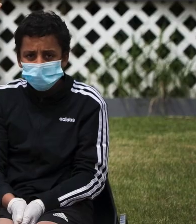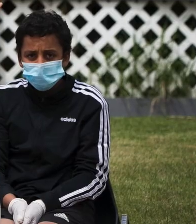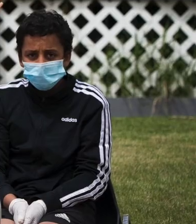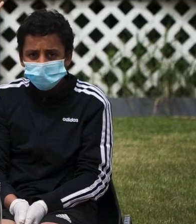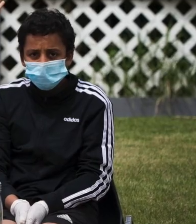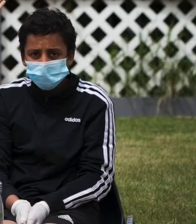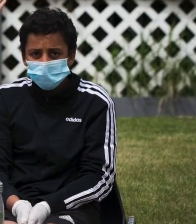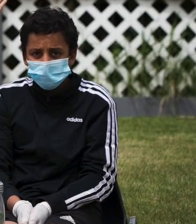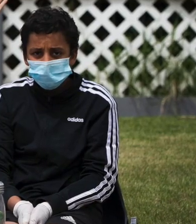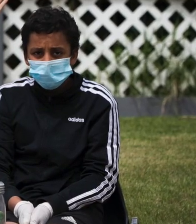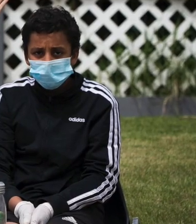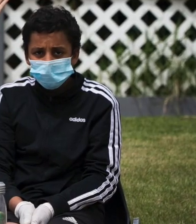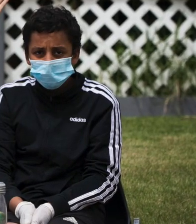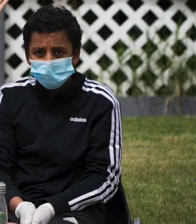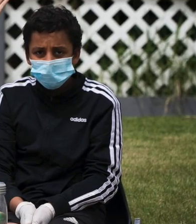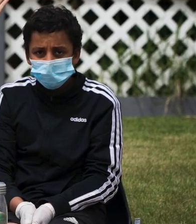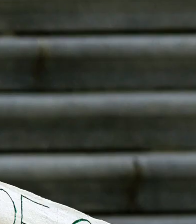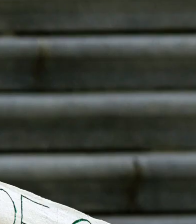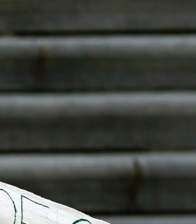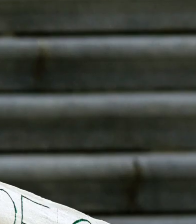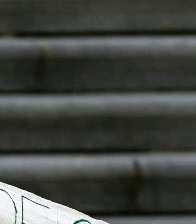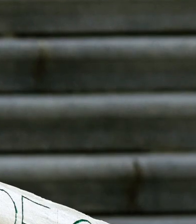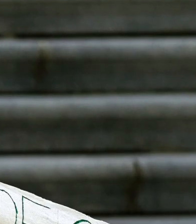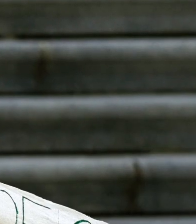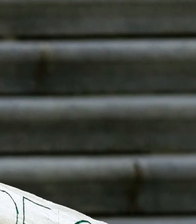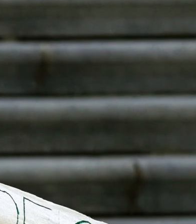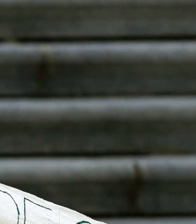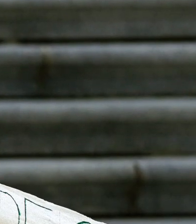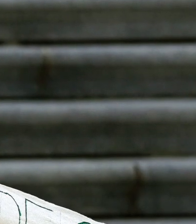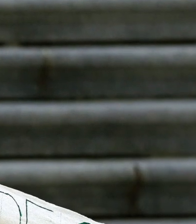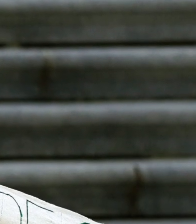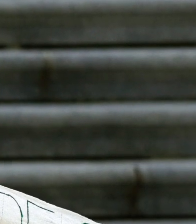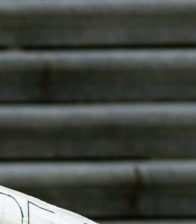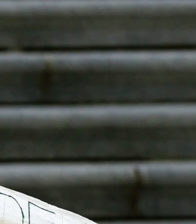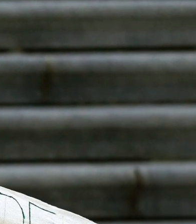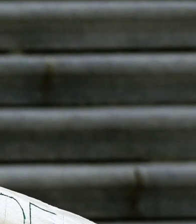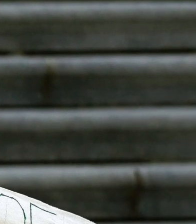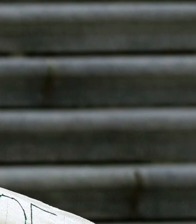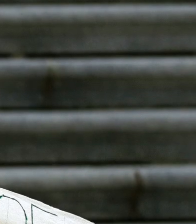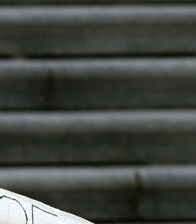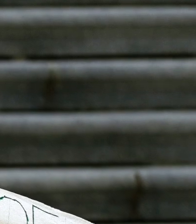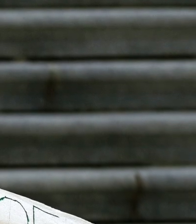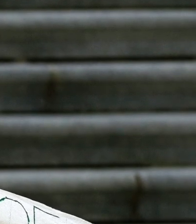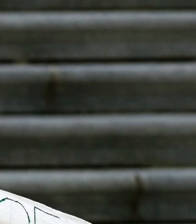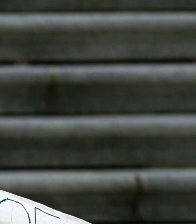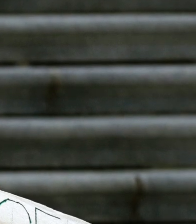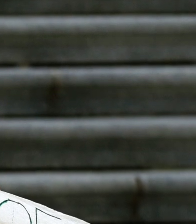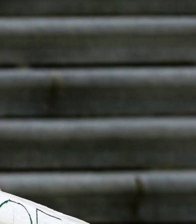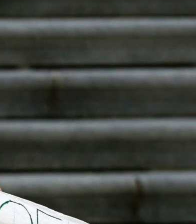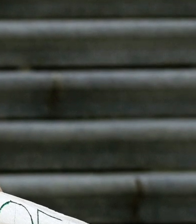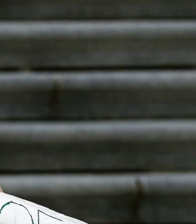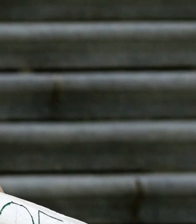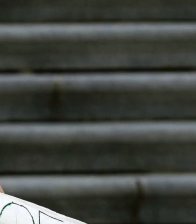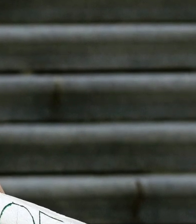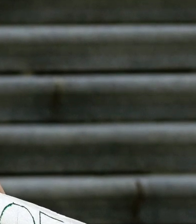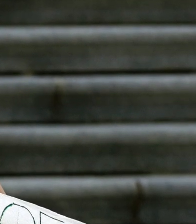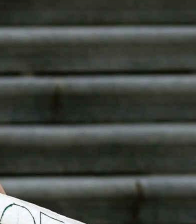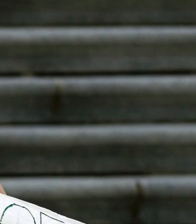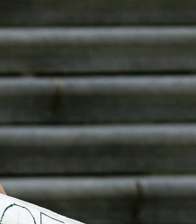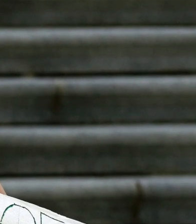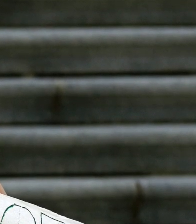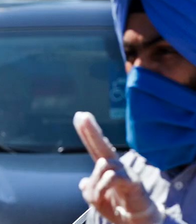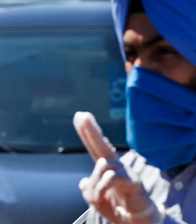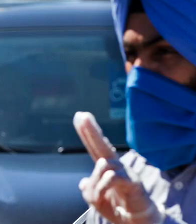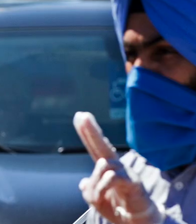remind others of the health guidance in place and to promote good hygiene practices at a birthday party or family outing